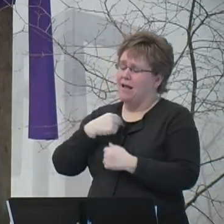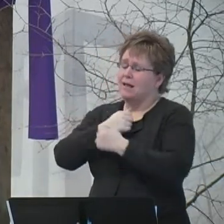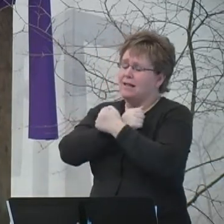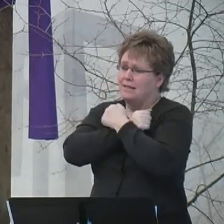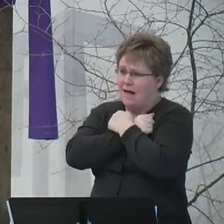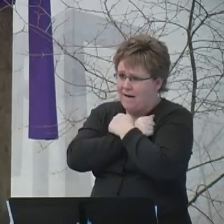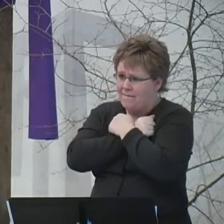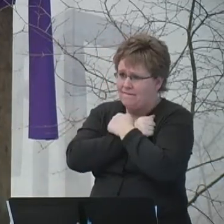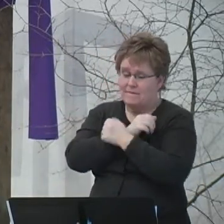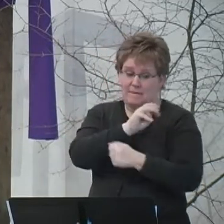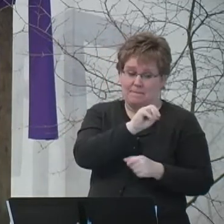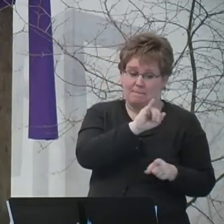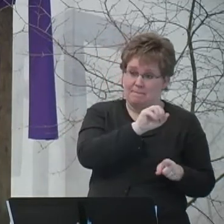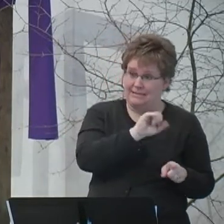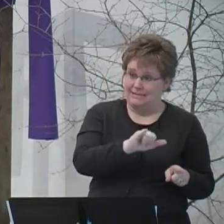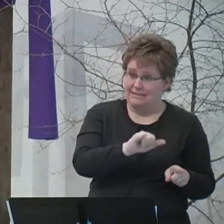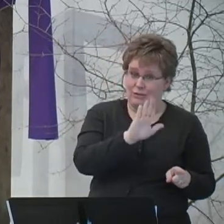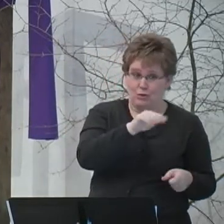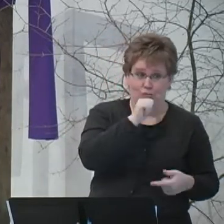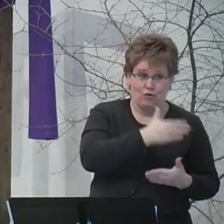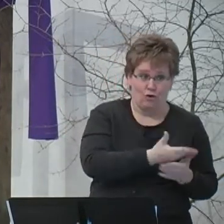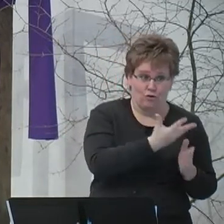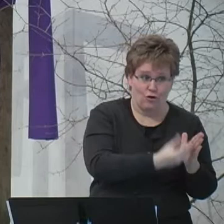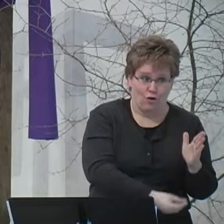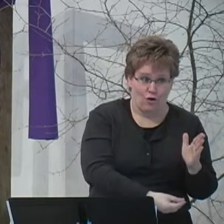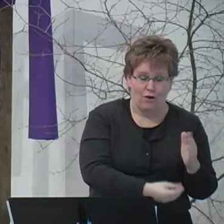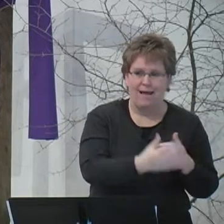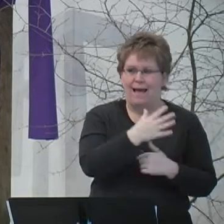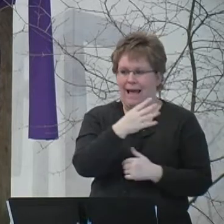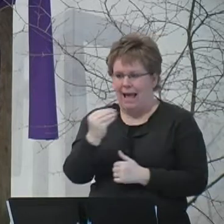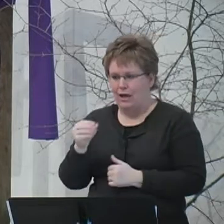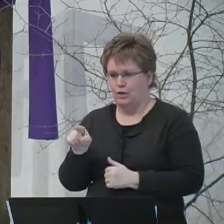of Missy and also of you.